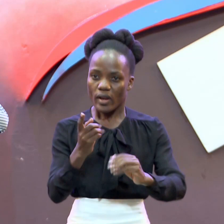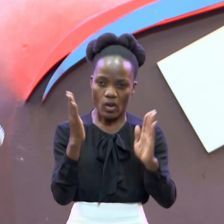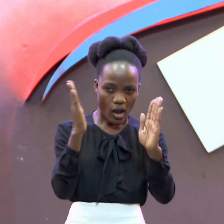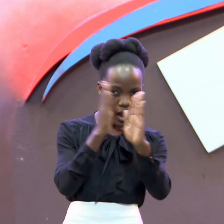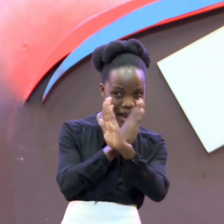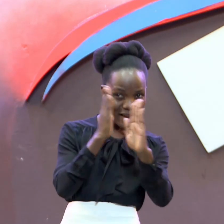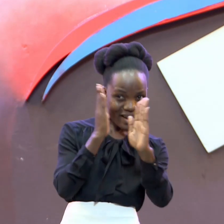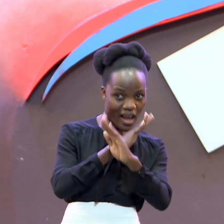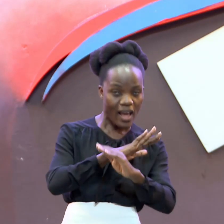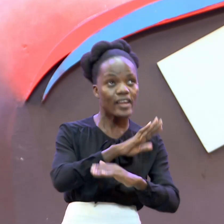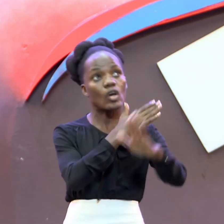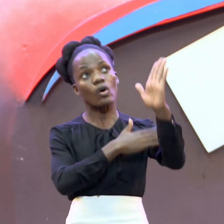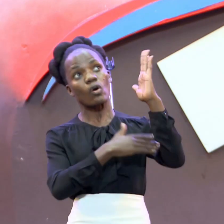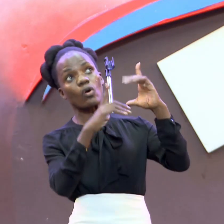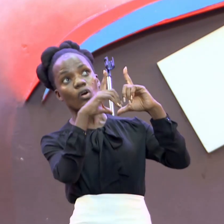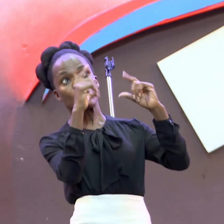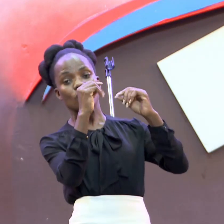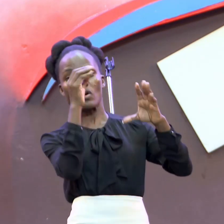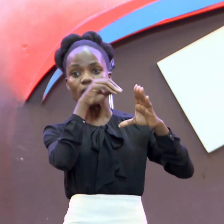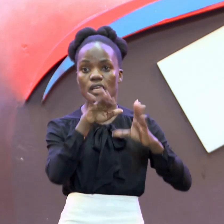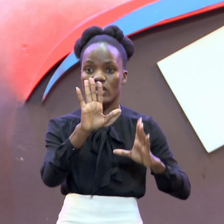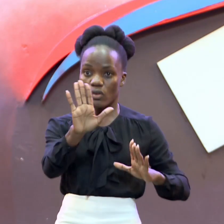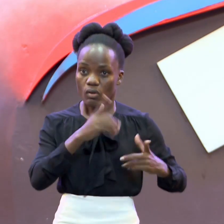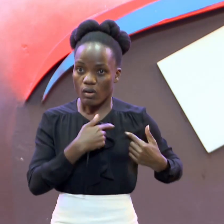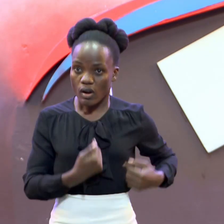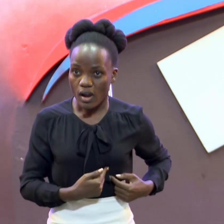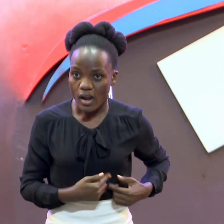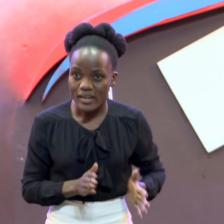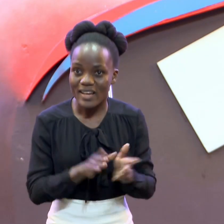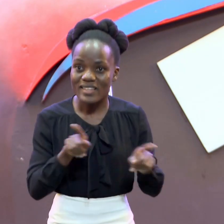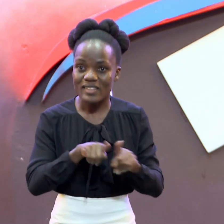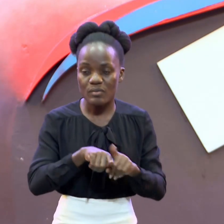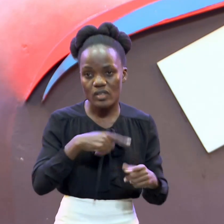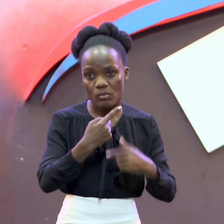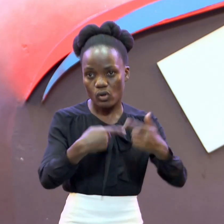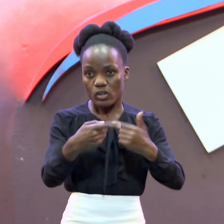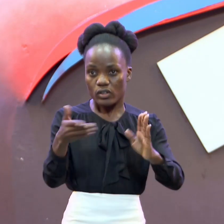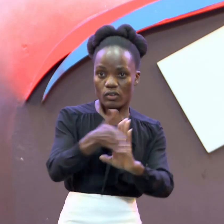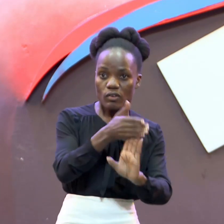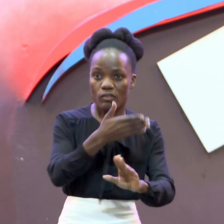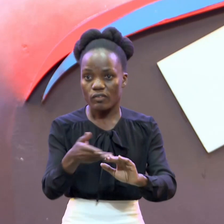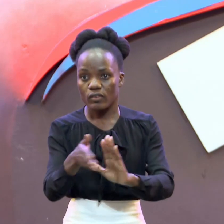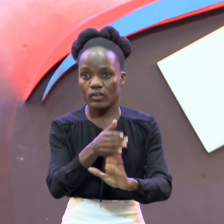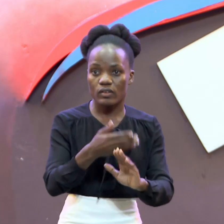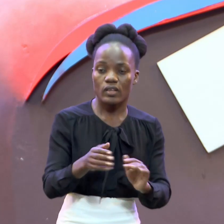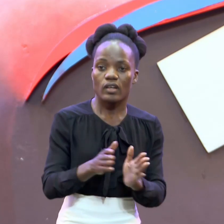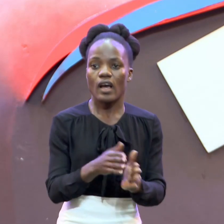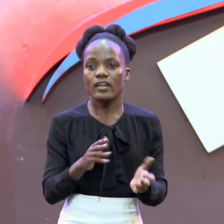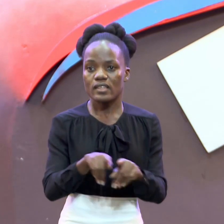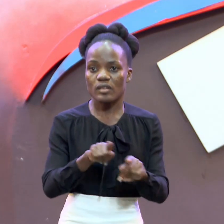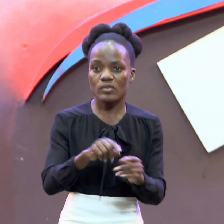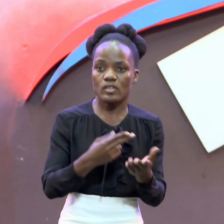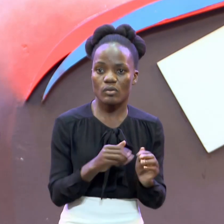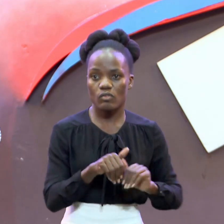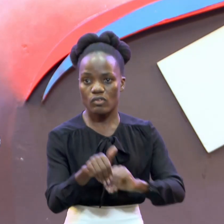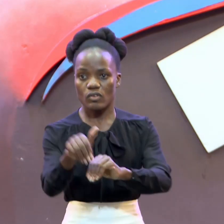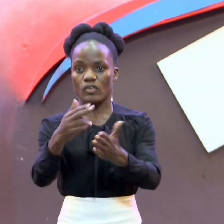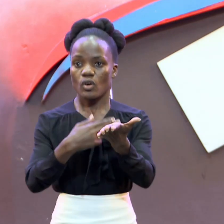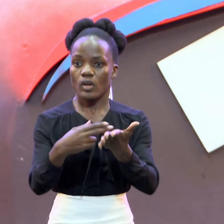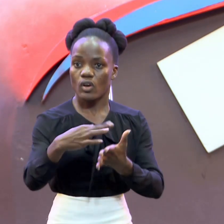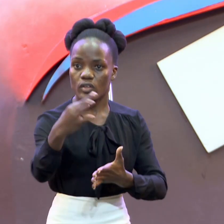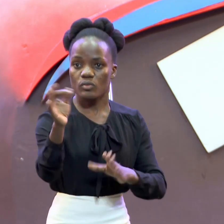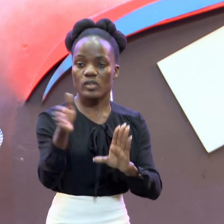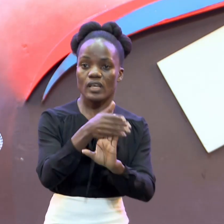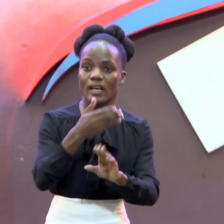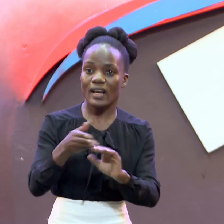Within our hearts Having the Holy Spirit With us He enables us He gives us The